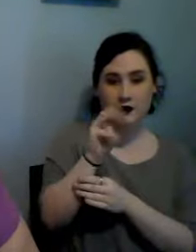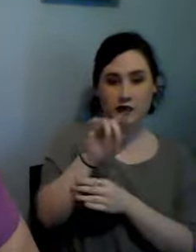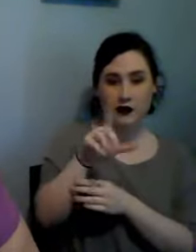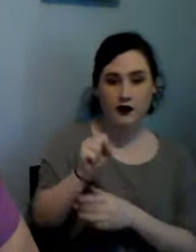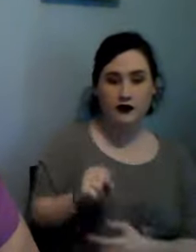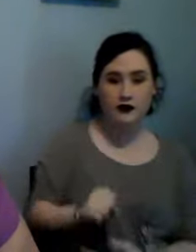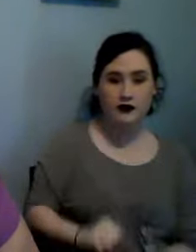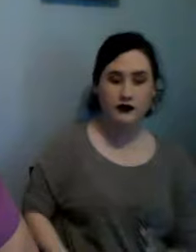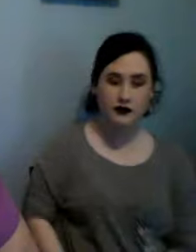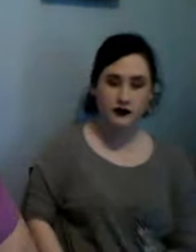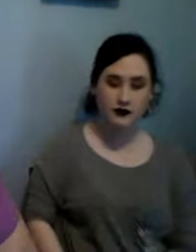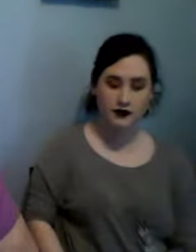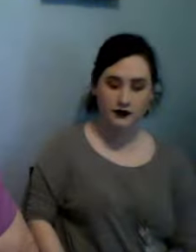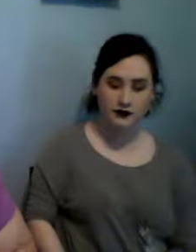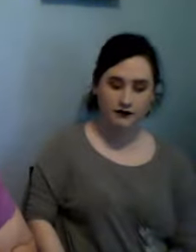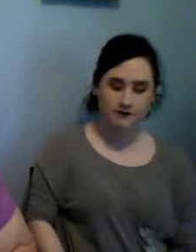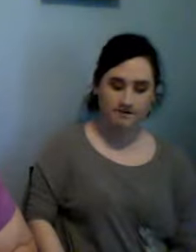and then